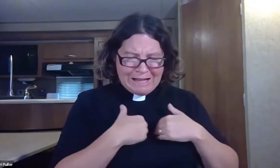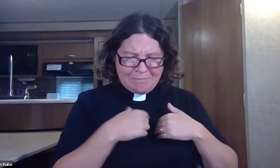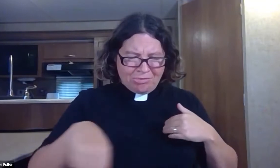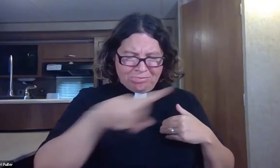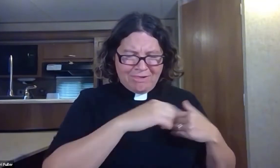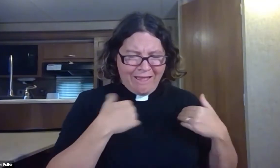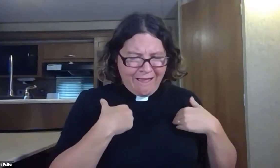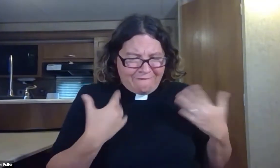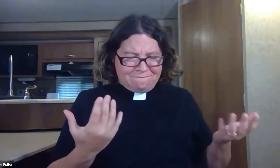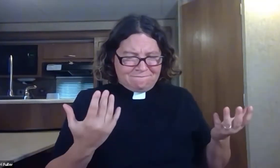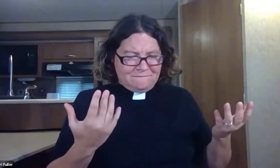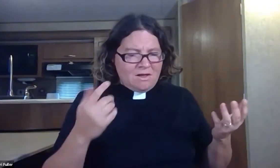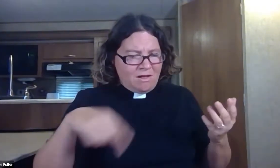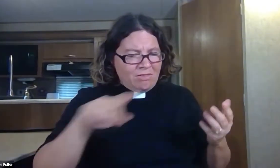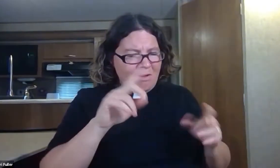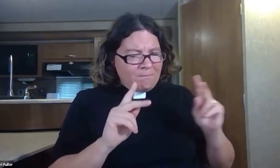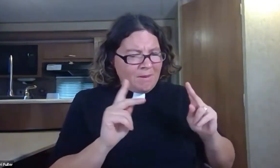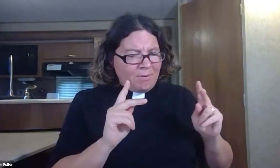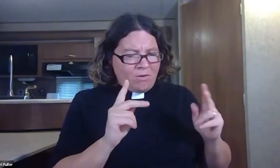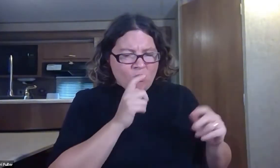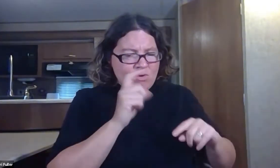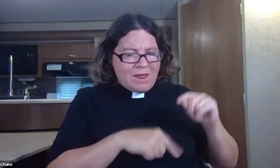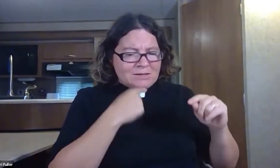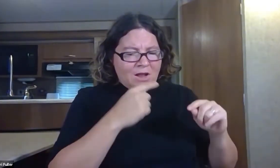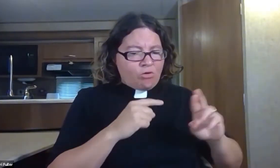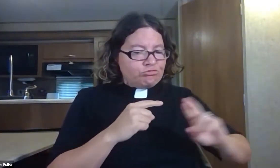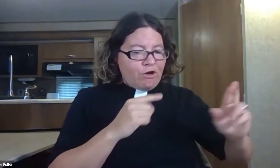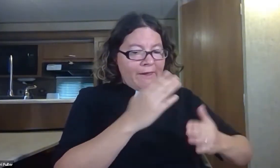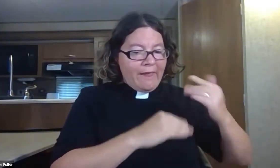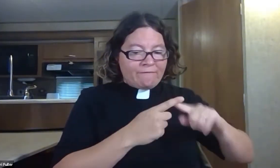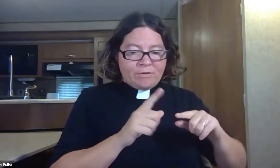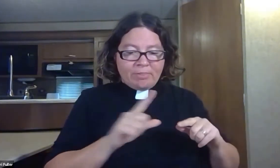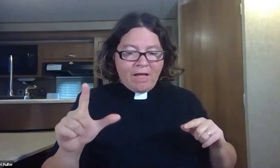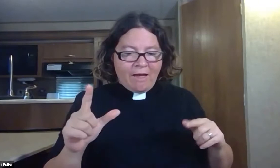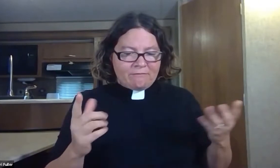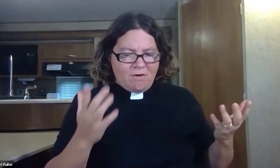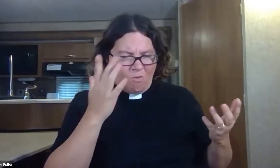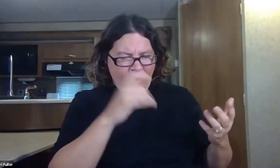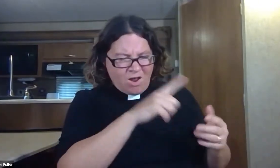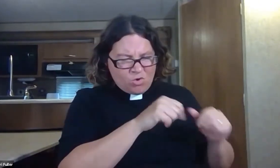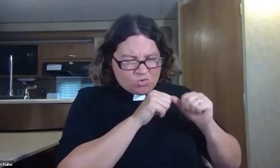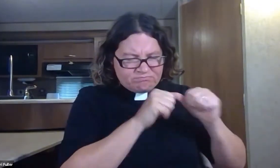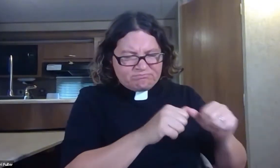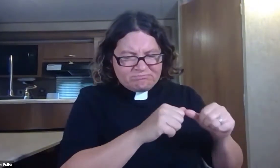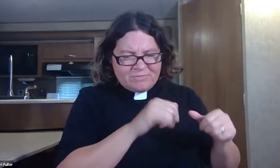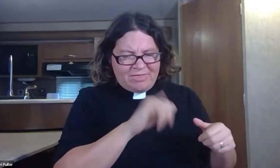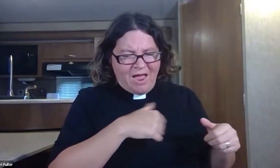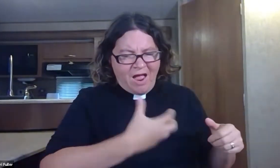and also many animals. They are persons who can't tell their right hand from their left. Why do you